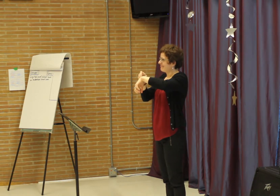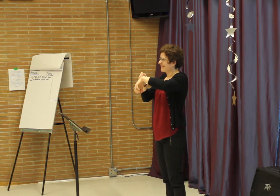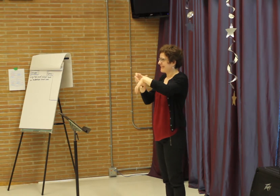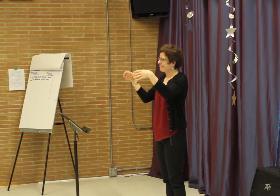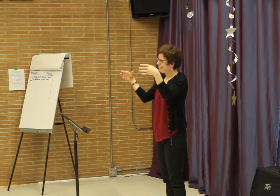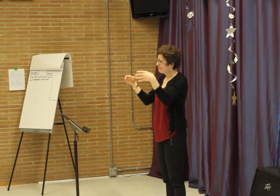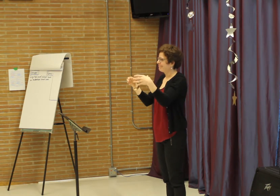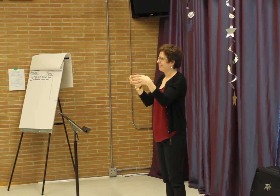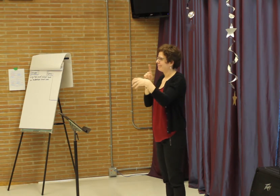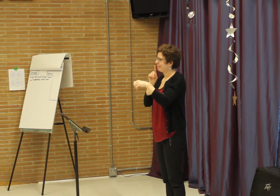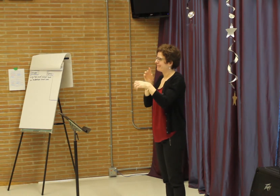of sign language.